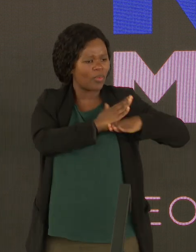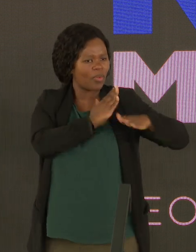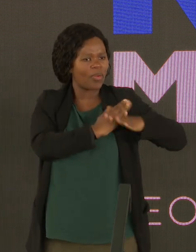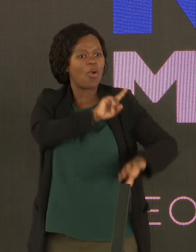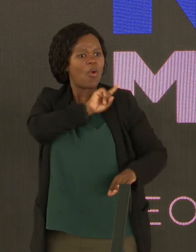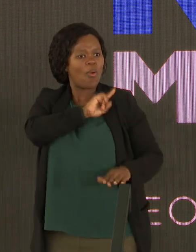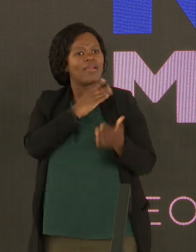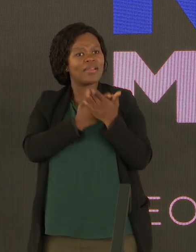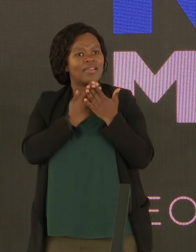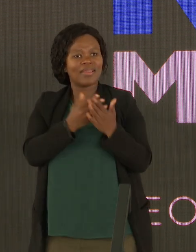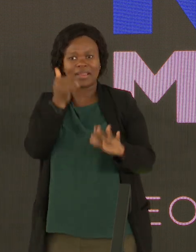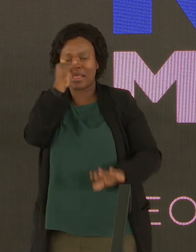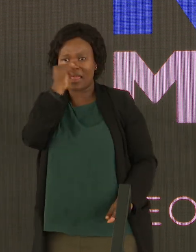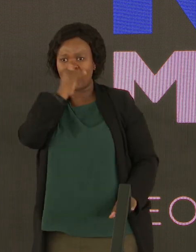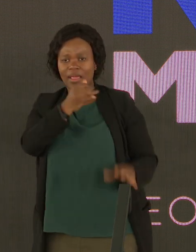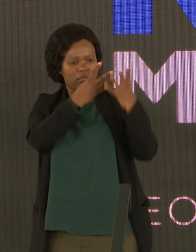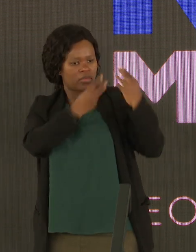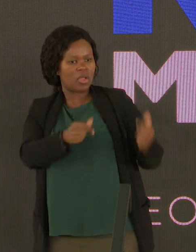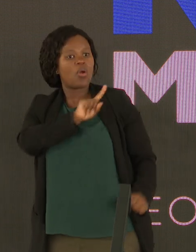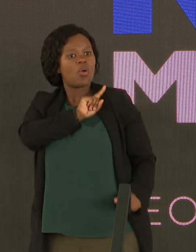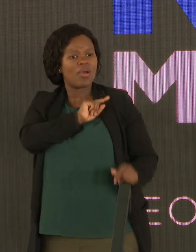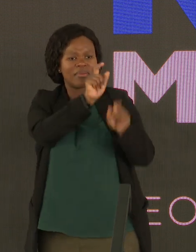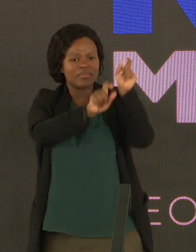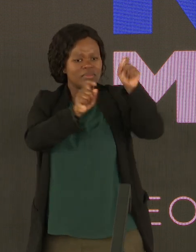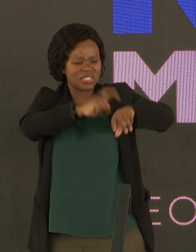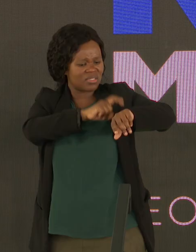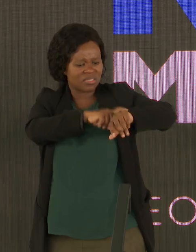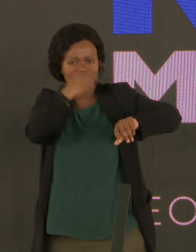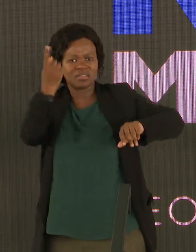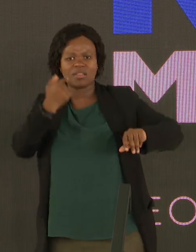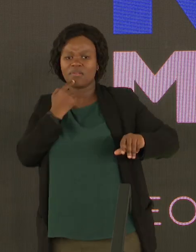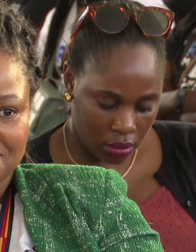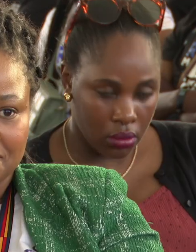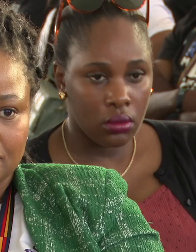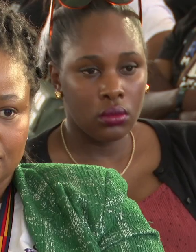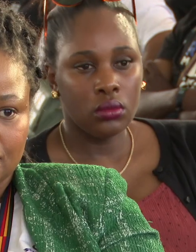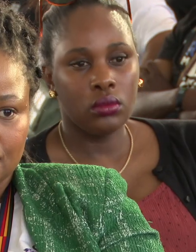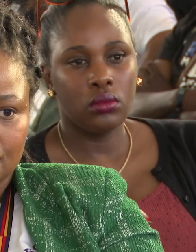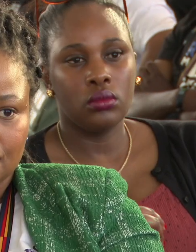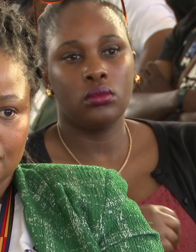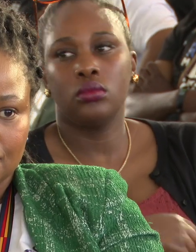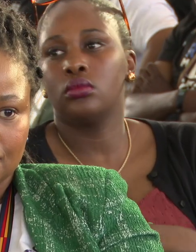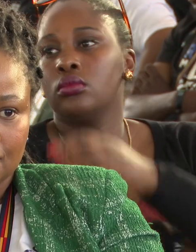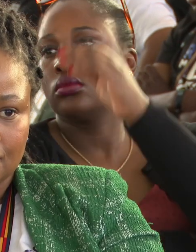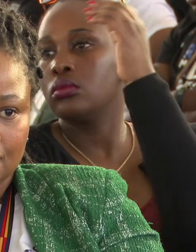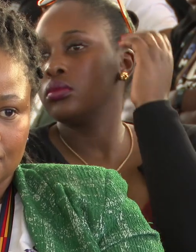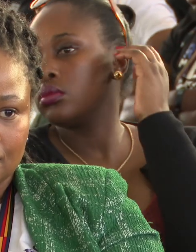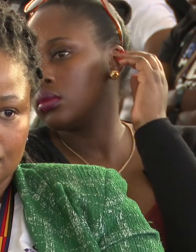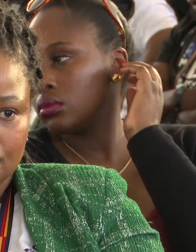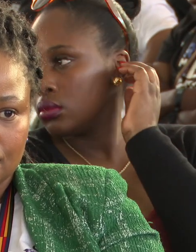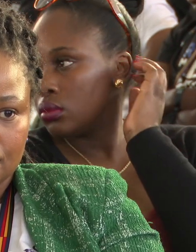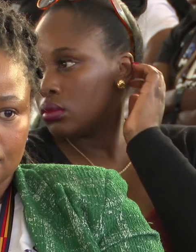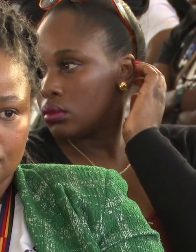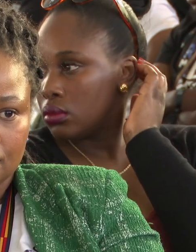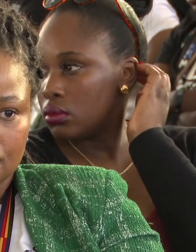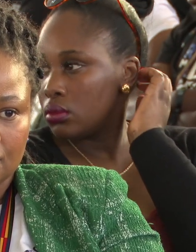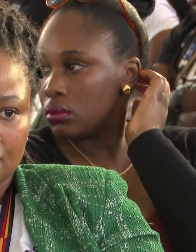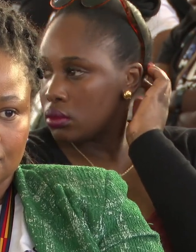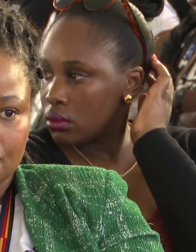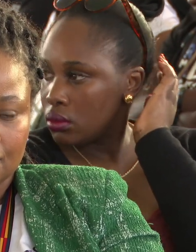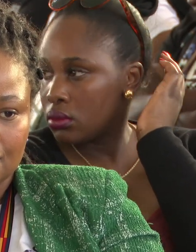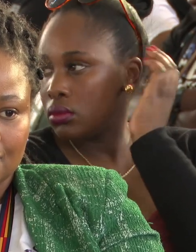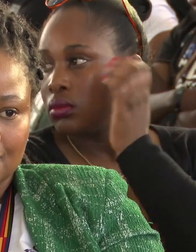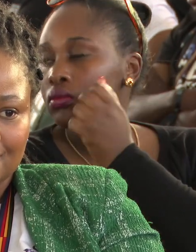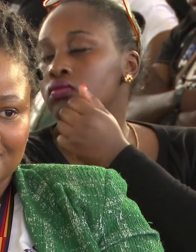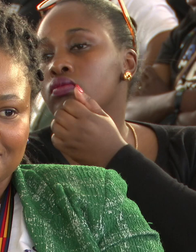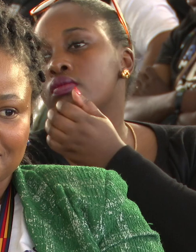to eradicate crime. People will not have time to engage in criminal activities at 11 o'clock in the day, right? And so we need to make this